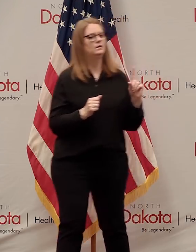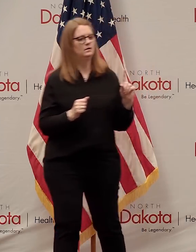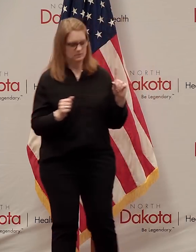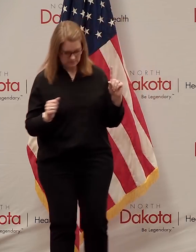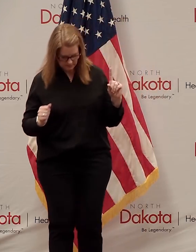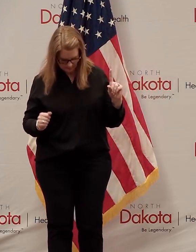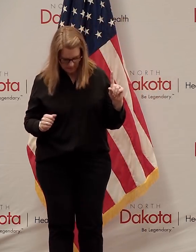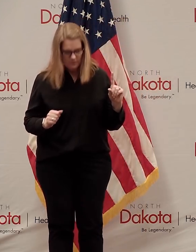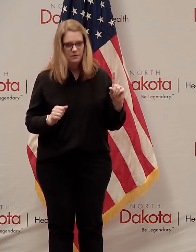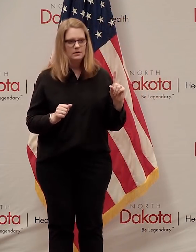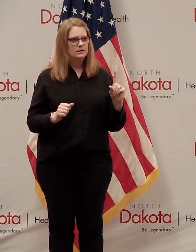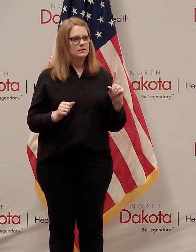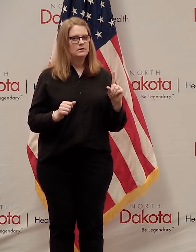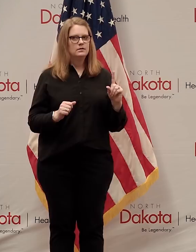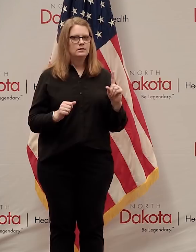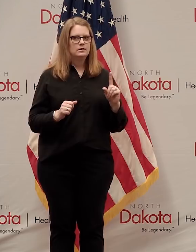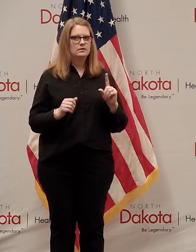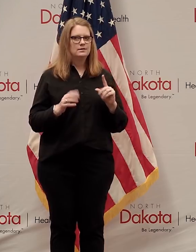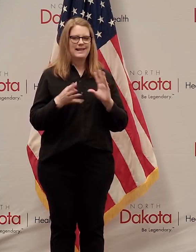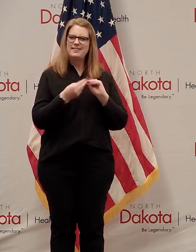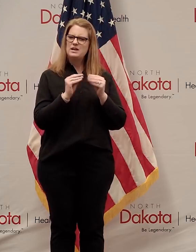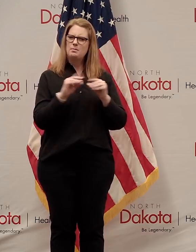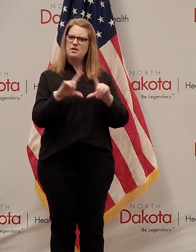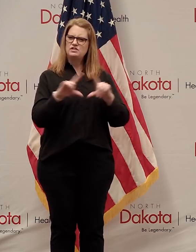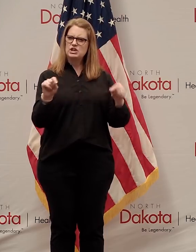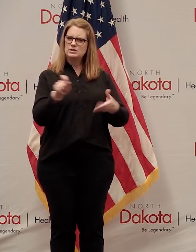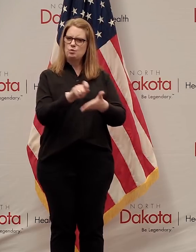I think number of checks written has gone down in the U.S.